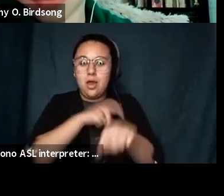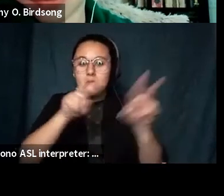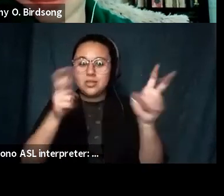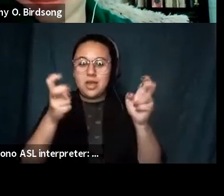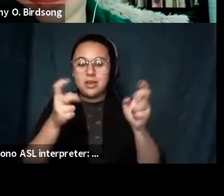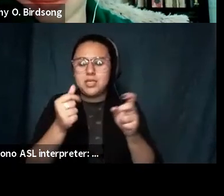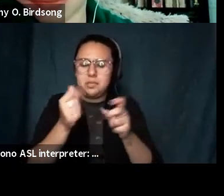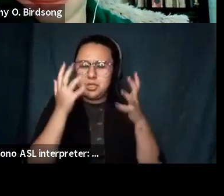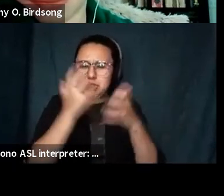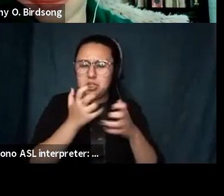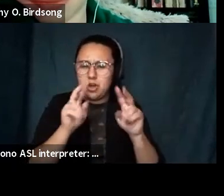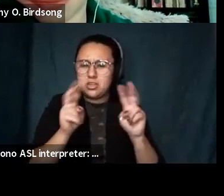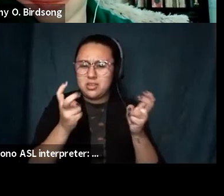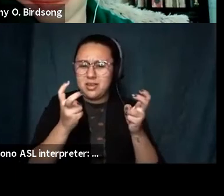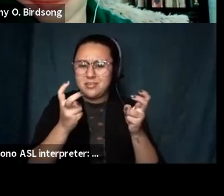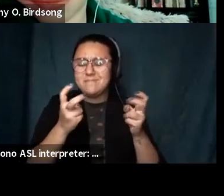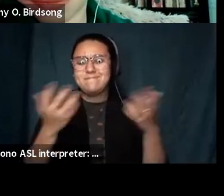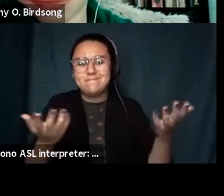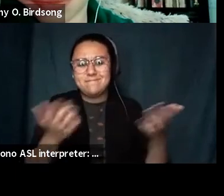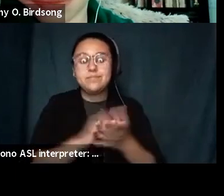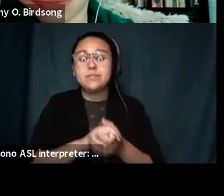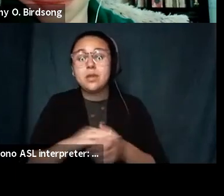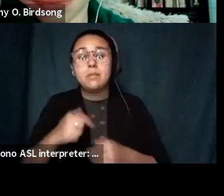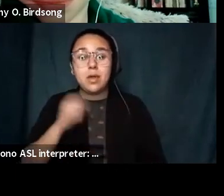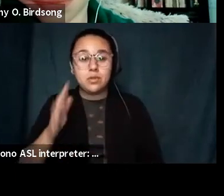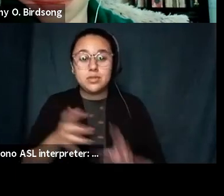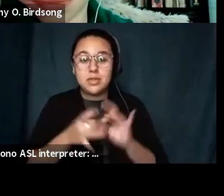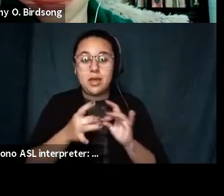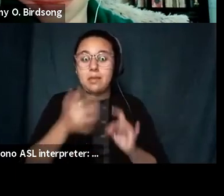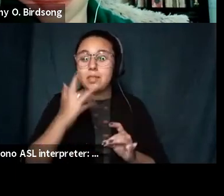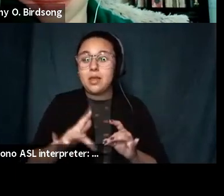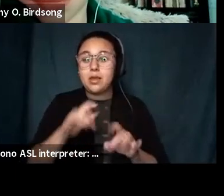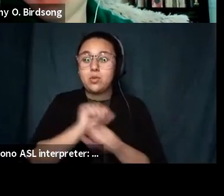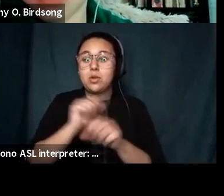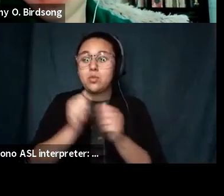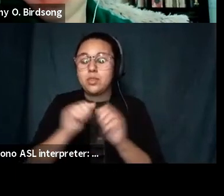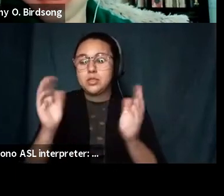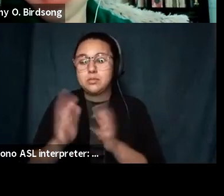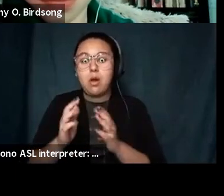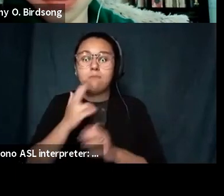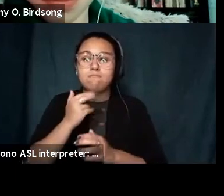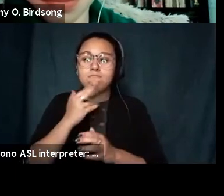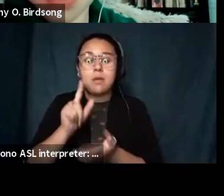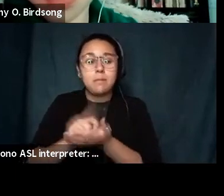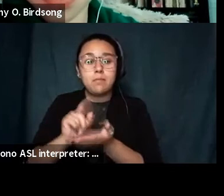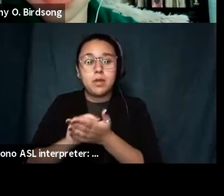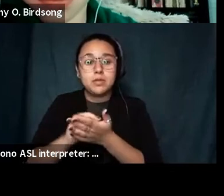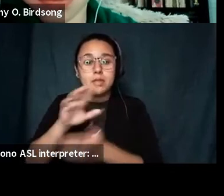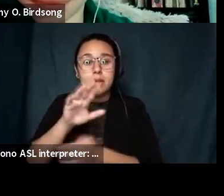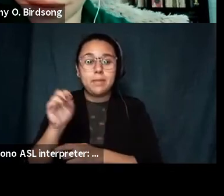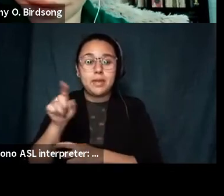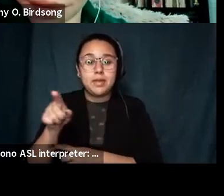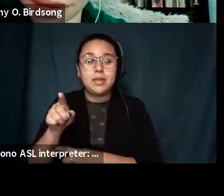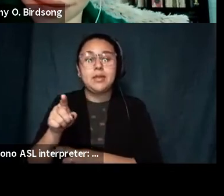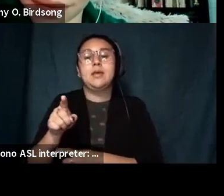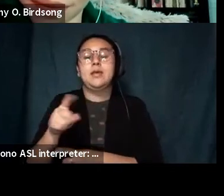title um and i was and i will say like i'm really lucky to work with a small press that i adore that really cared about what i had to say um but i was like